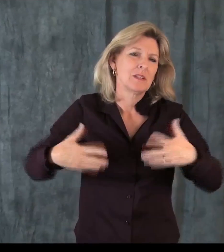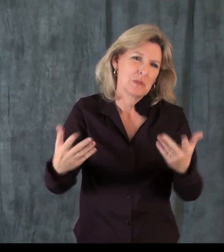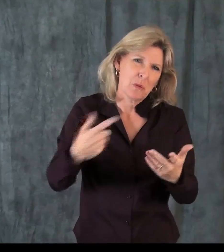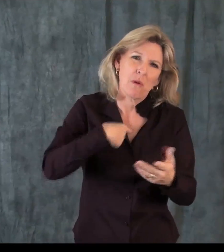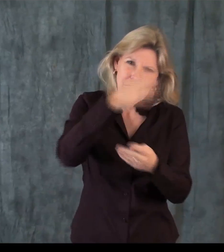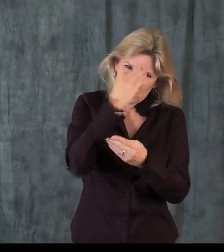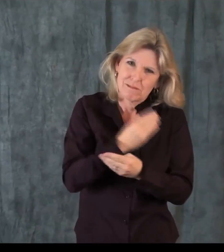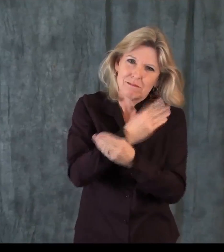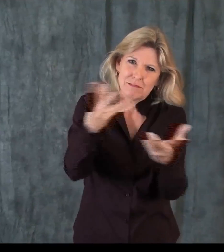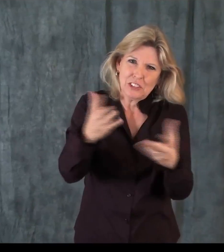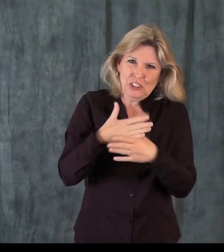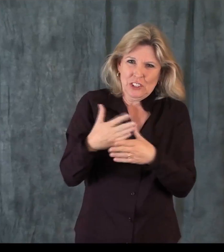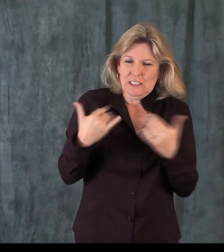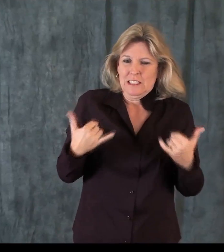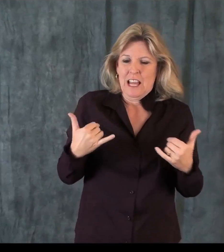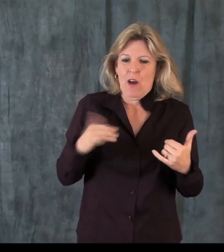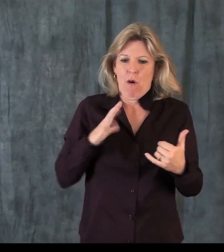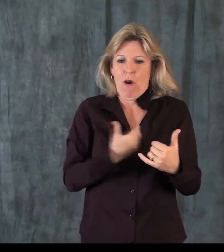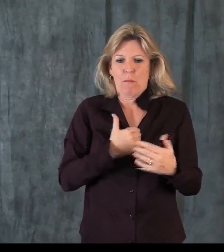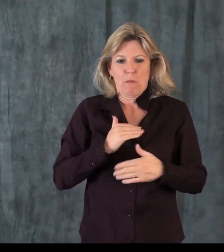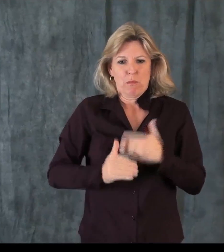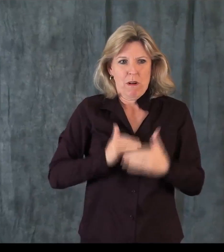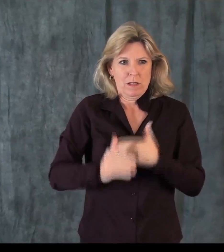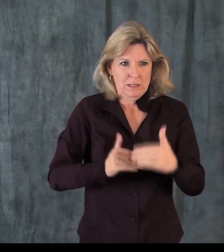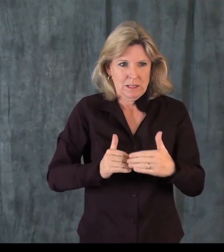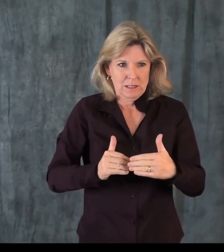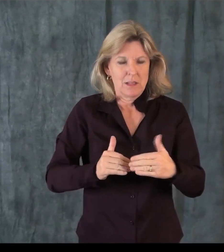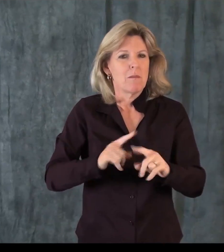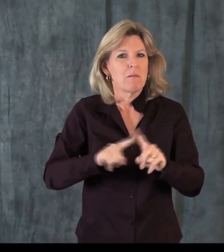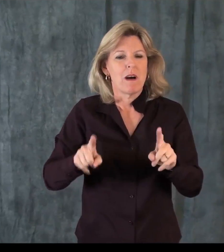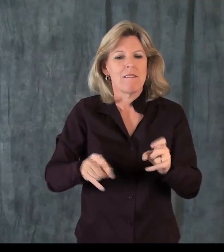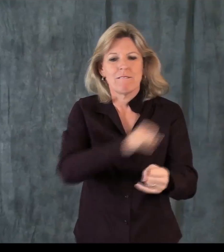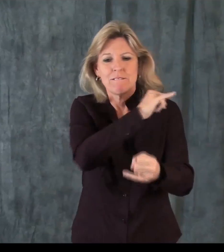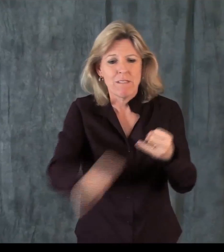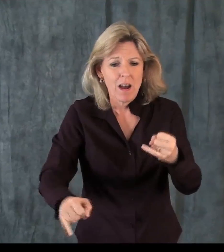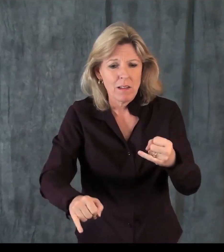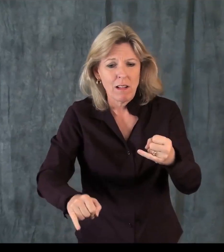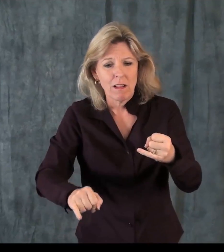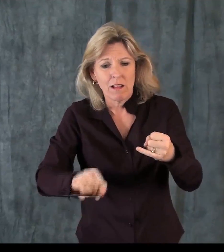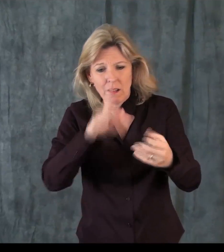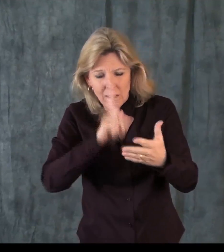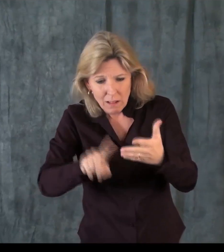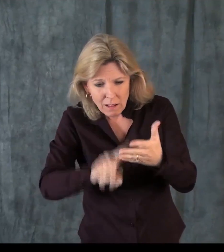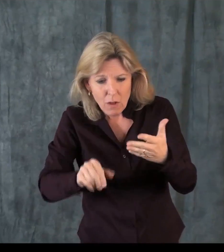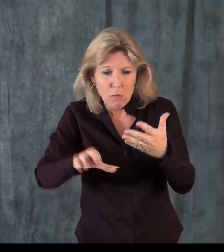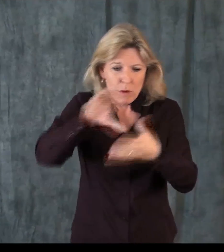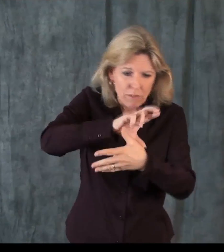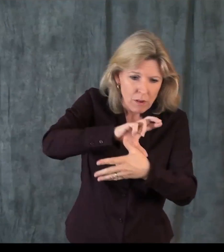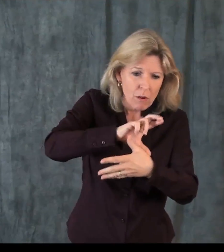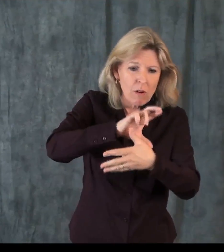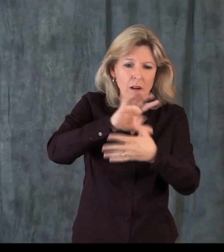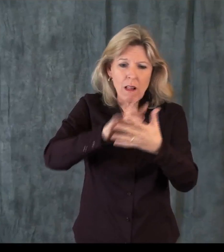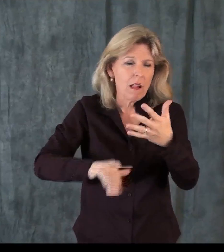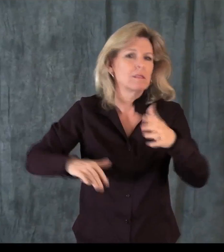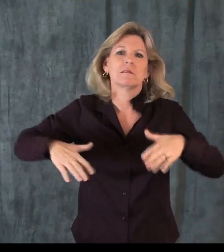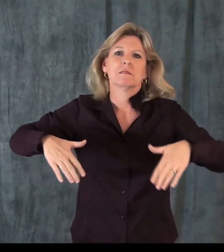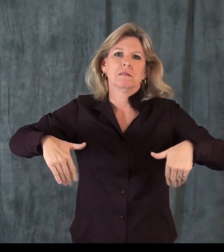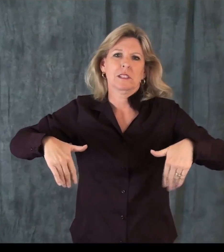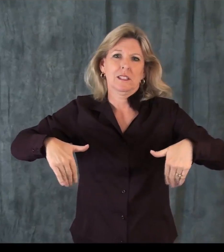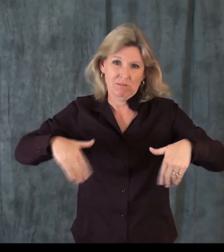months. And we are not quite complete with that six-month pilot process. We are still in process. But the final report and review